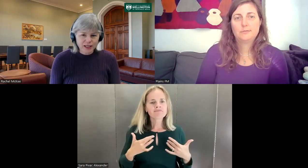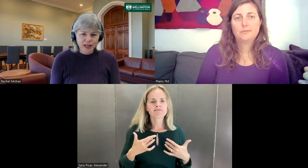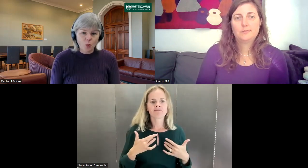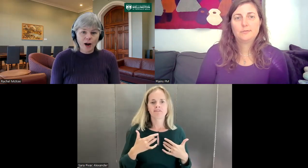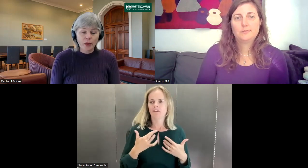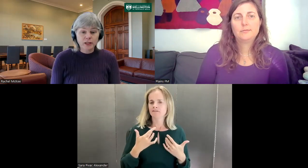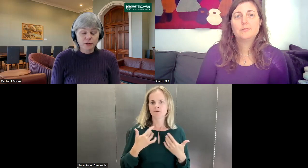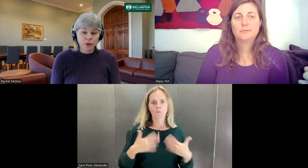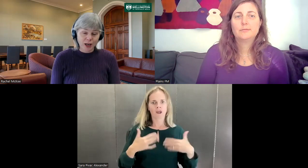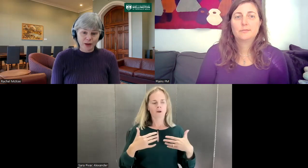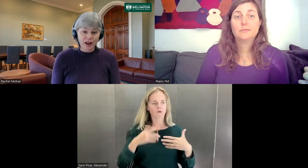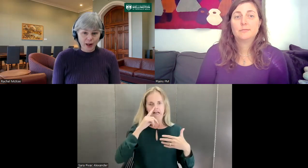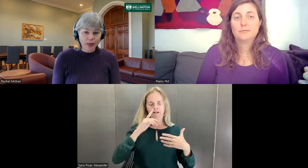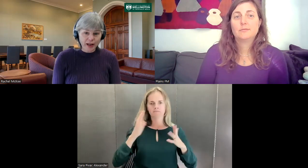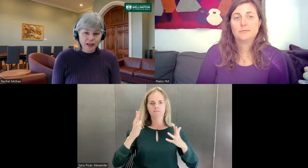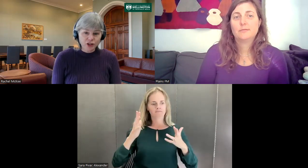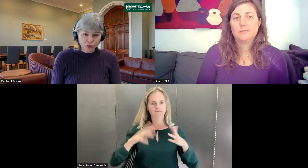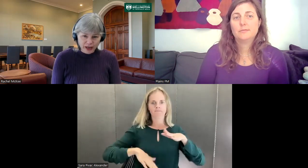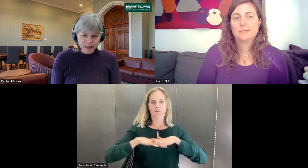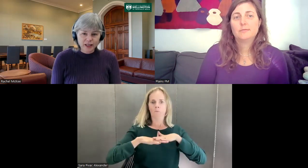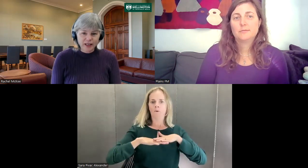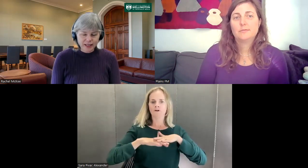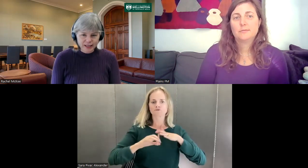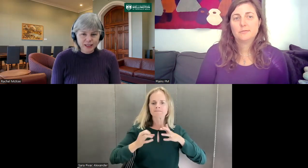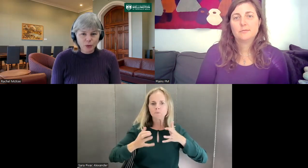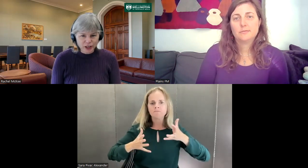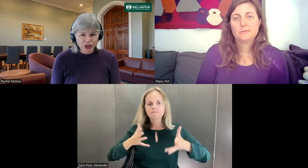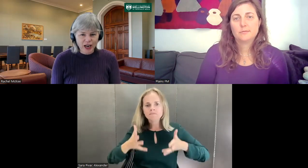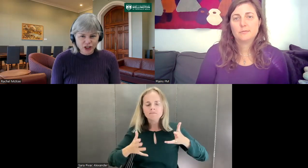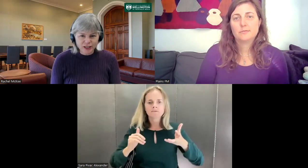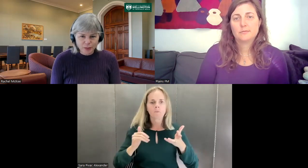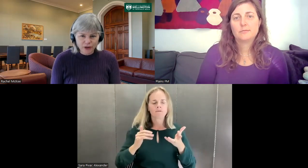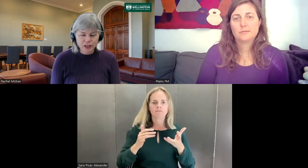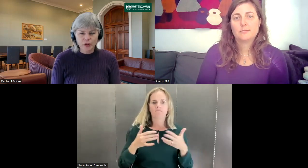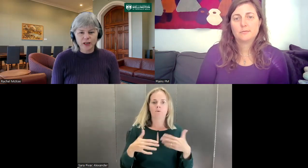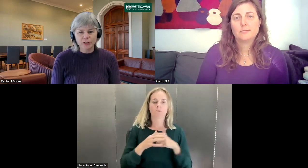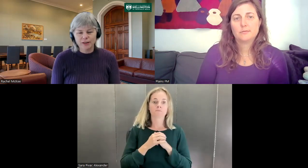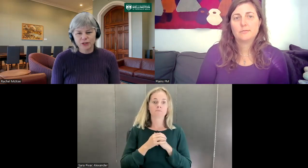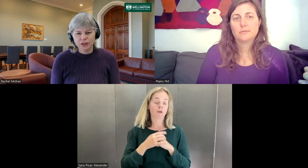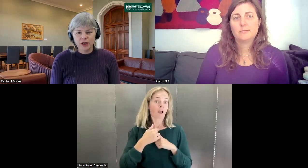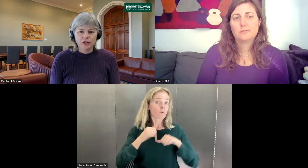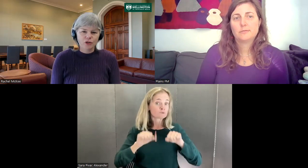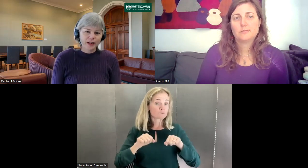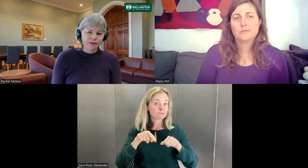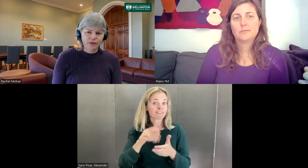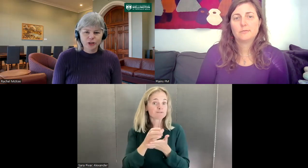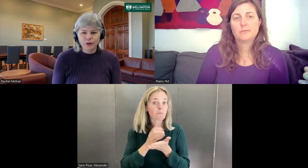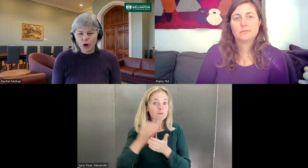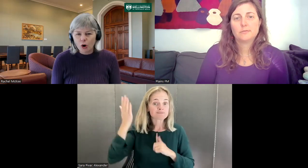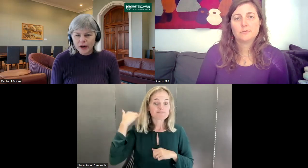say, wow, that is the first time they've had that direct, accessible education experience where they don't have to try and, you know, accommodate